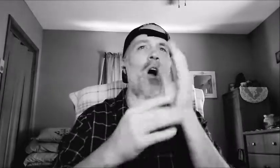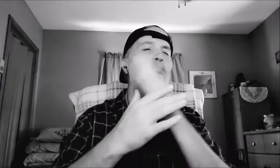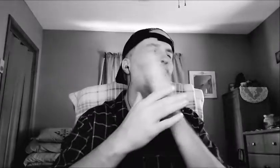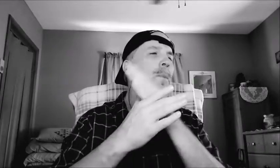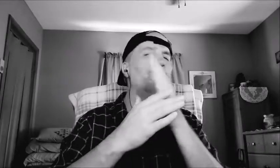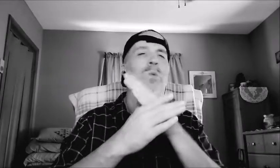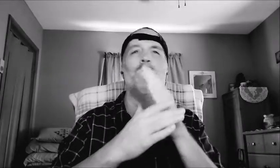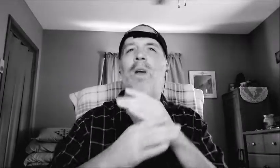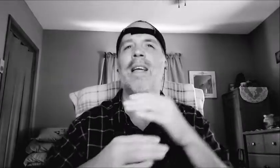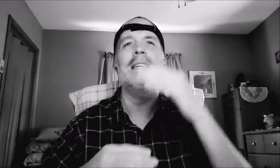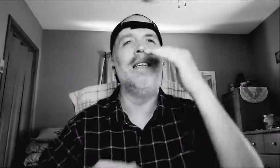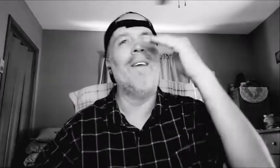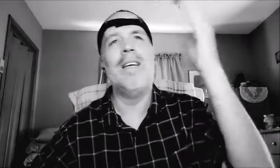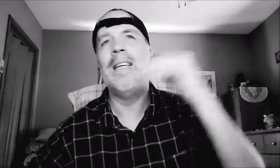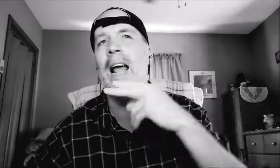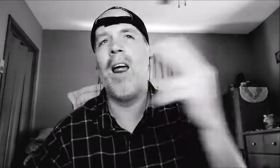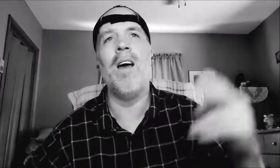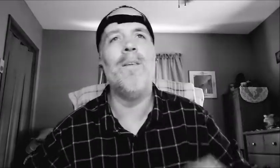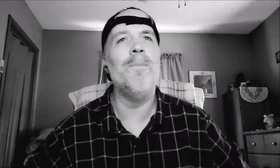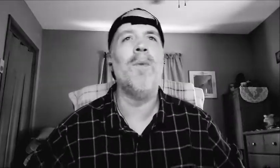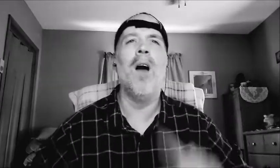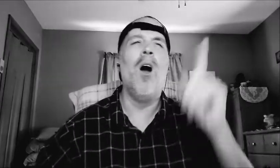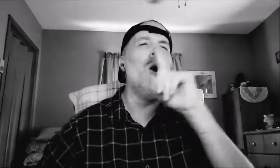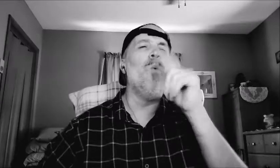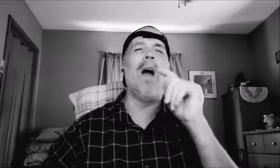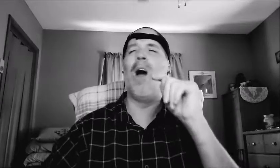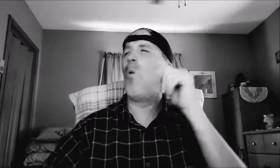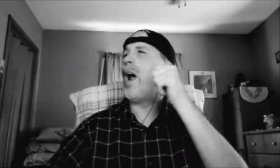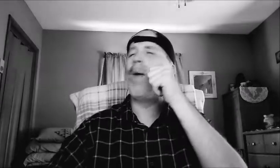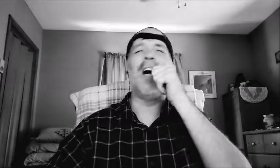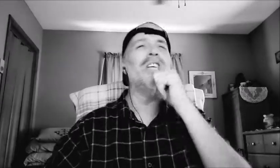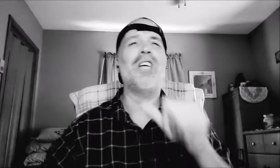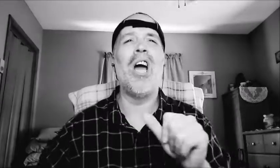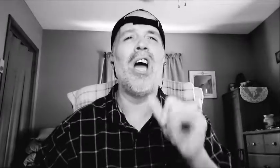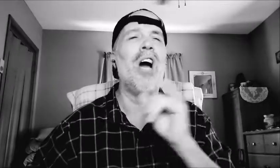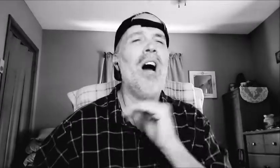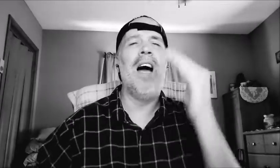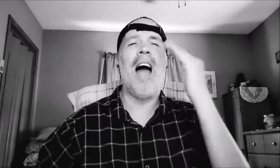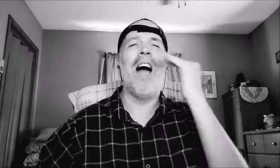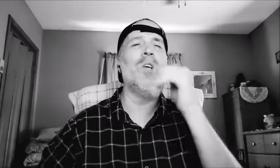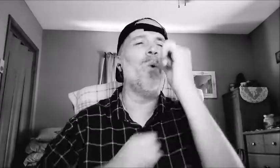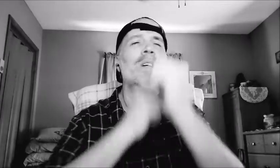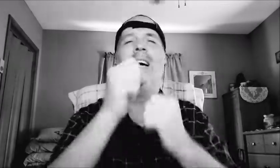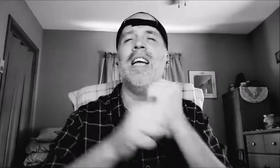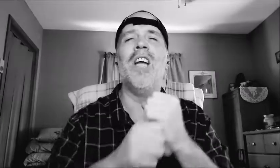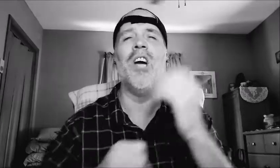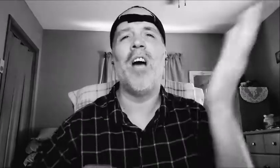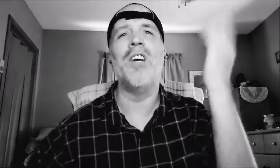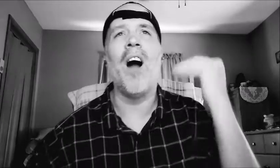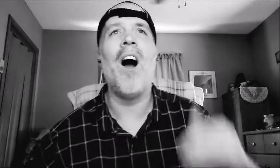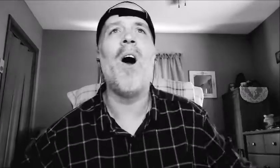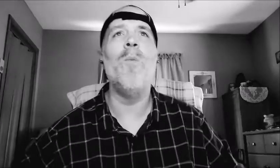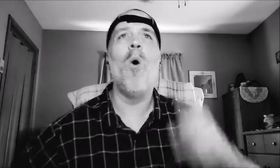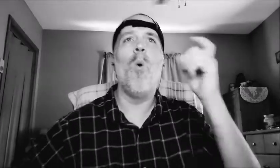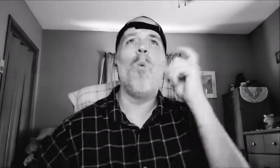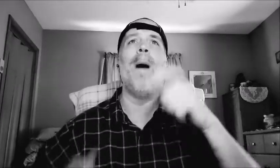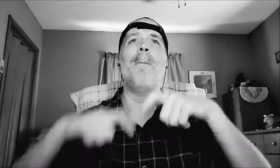Copped between heaven and hell Where's the girl I knew a year ago With